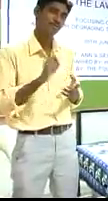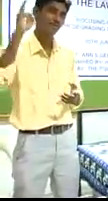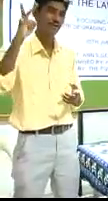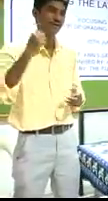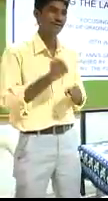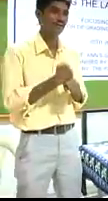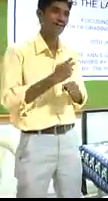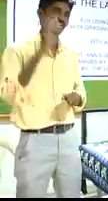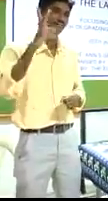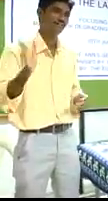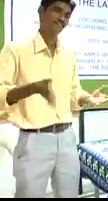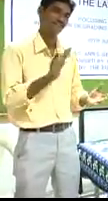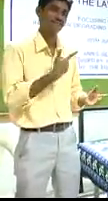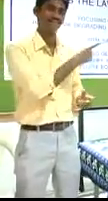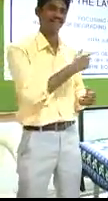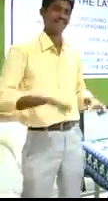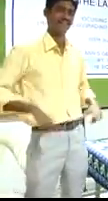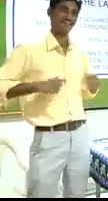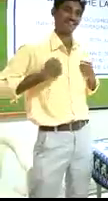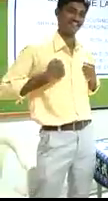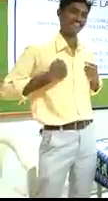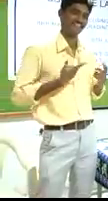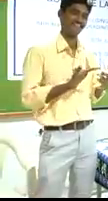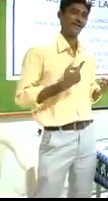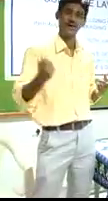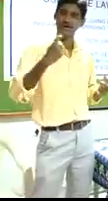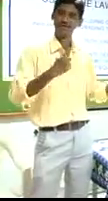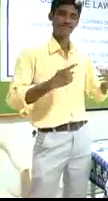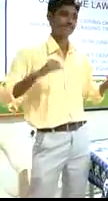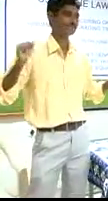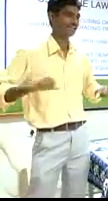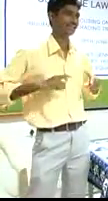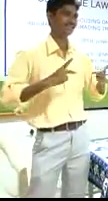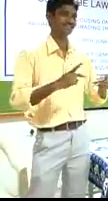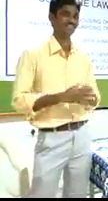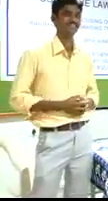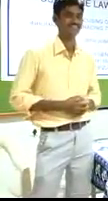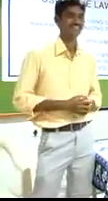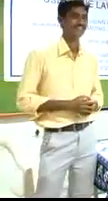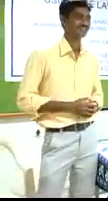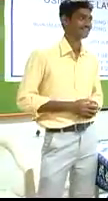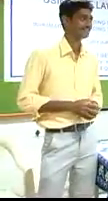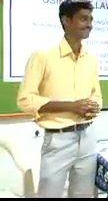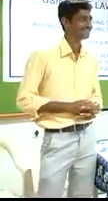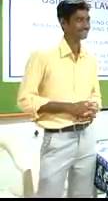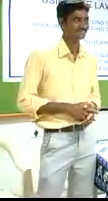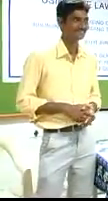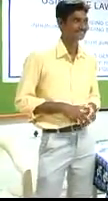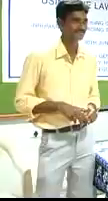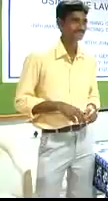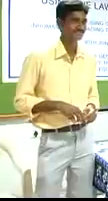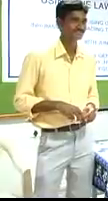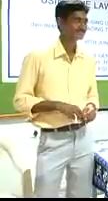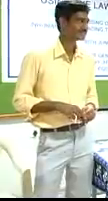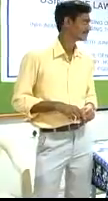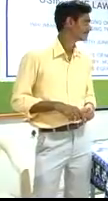So now enough of politics, we should go back to a little bit of physics again. So what